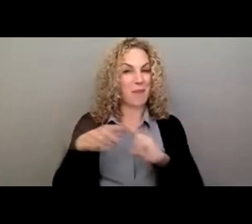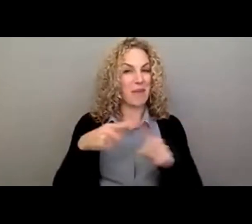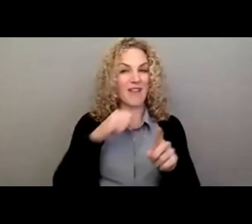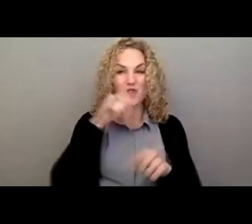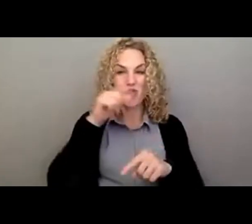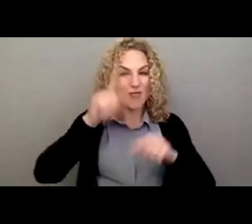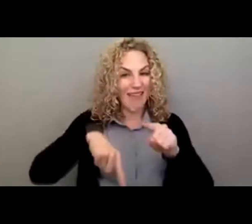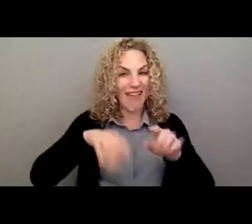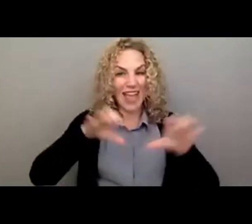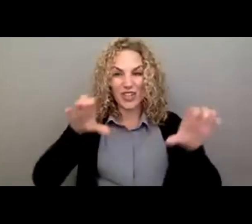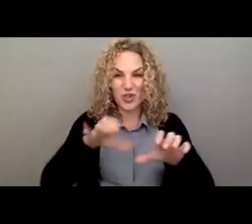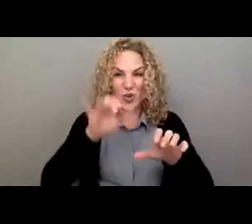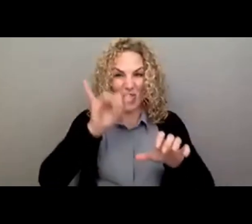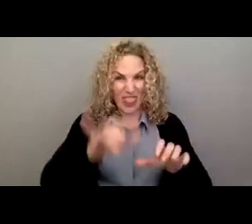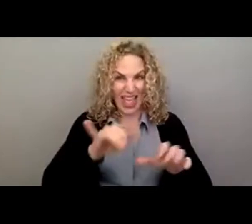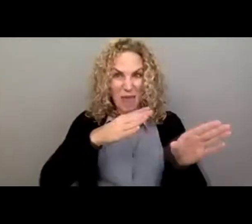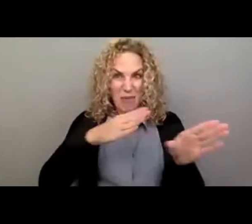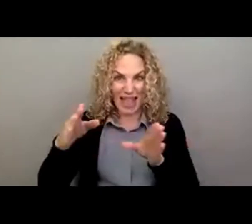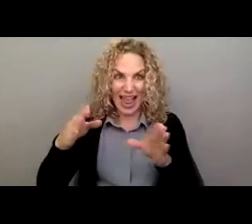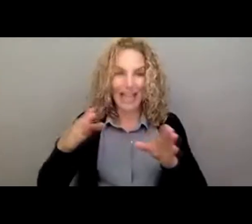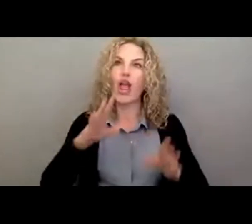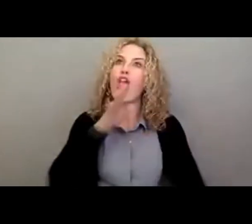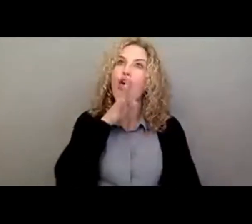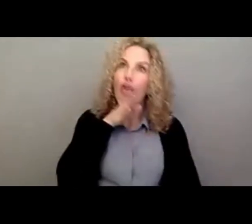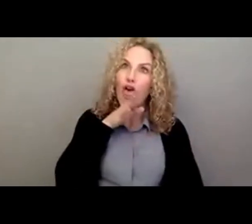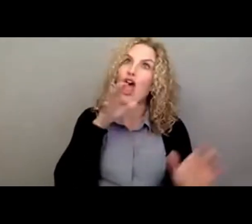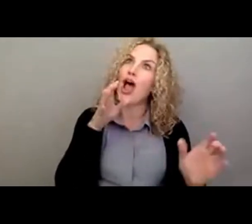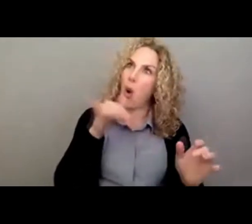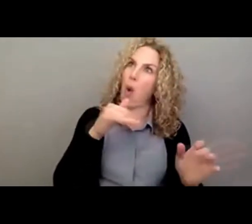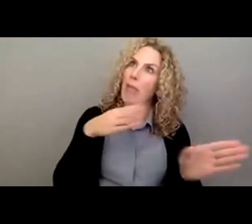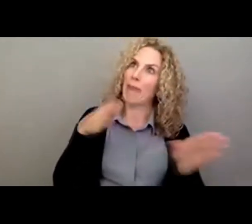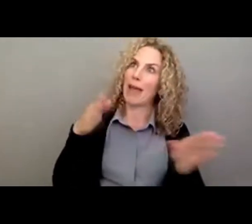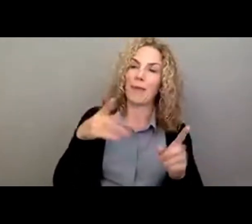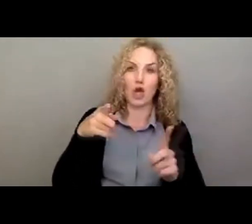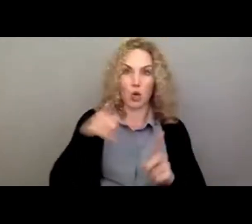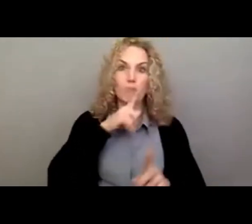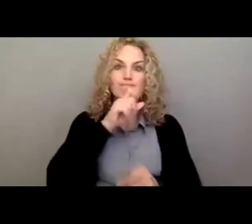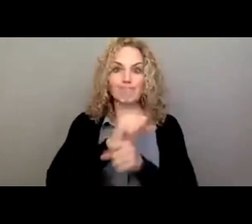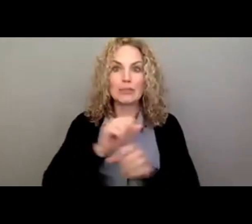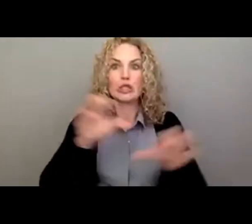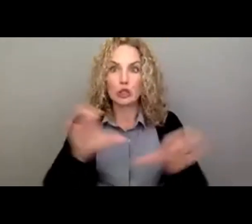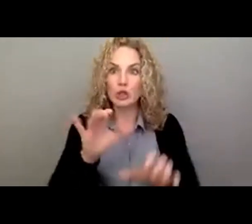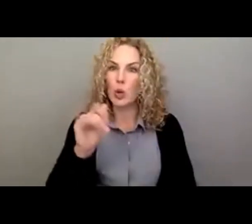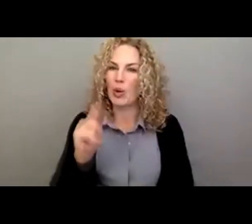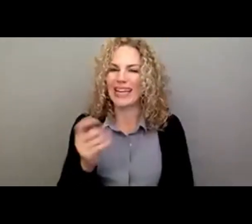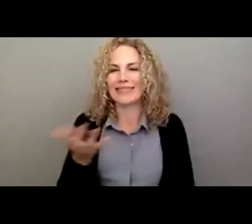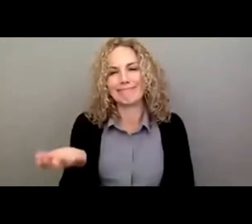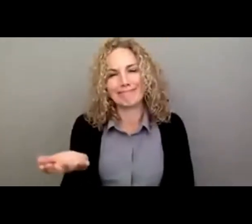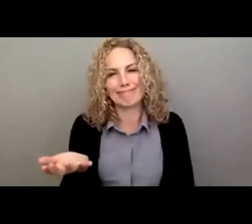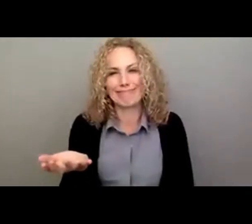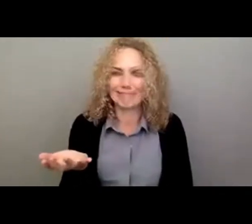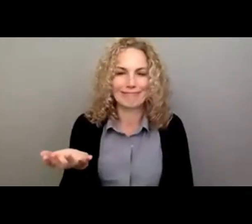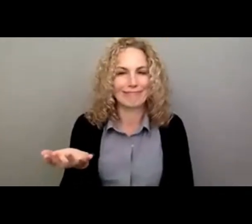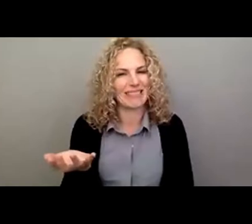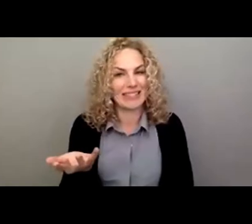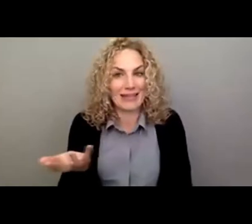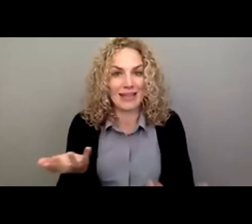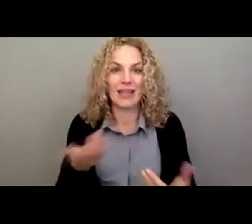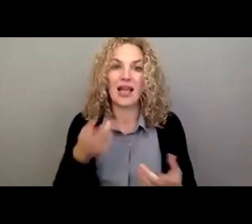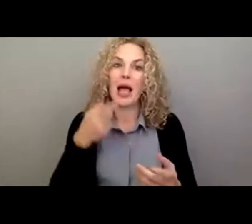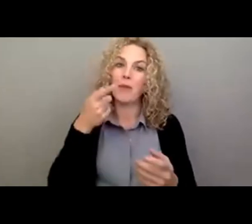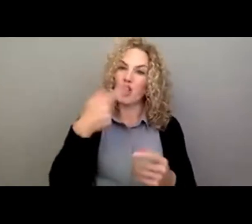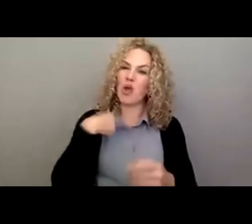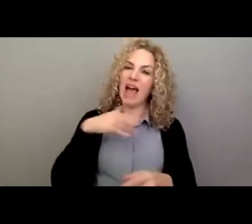the plan doesn't really make a bit of difference. If you have an okay plan, but you're great at